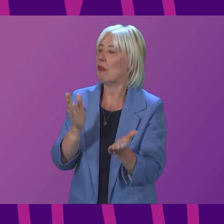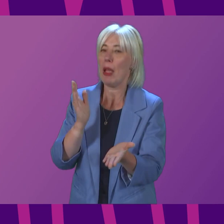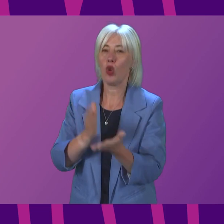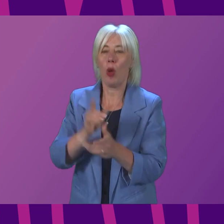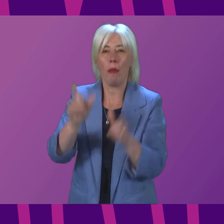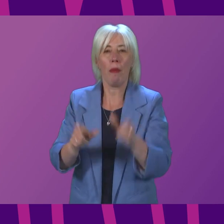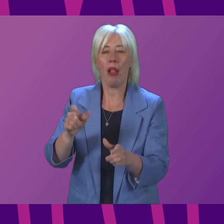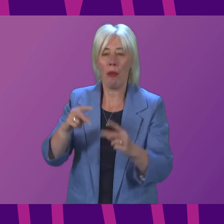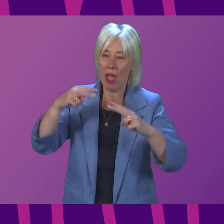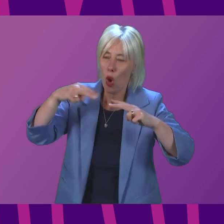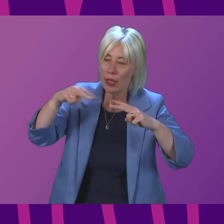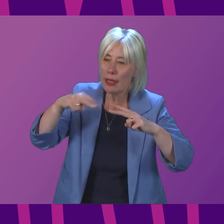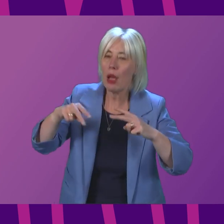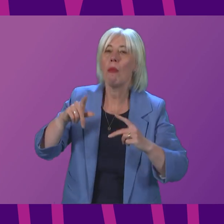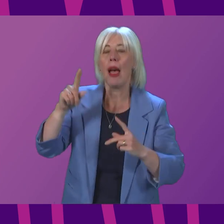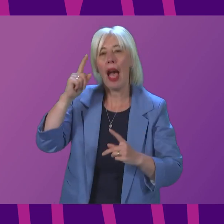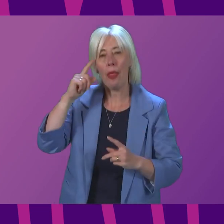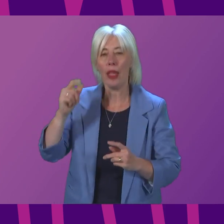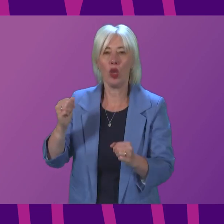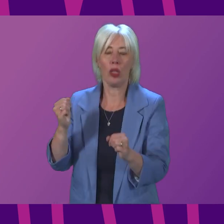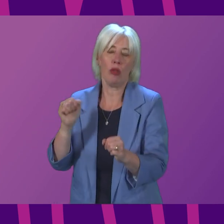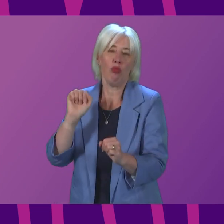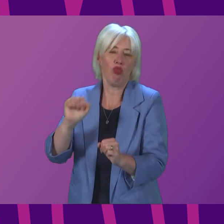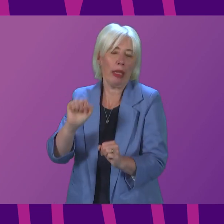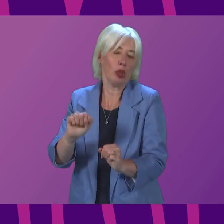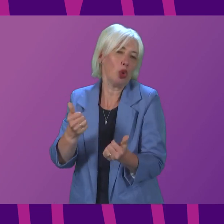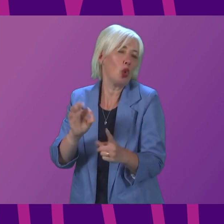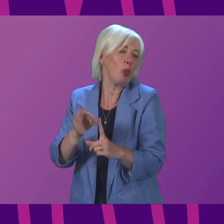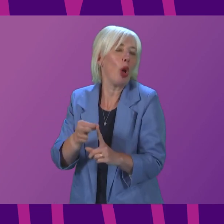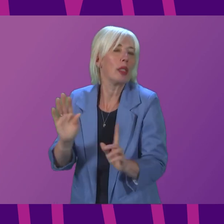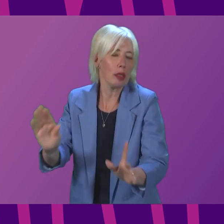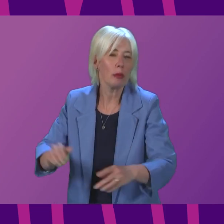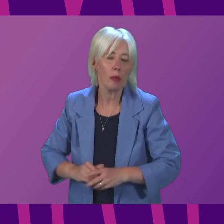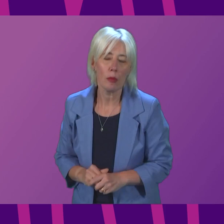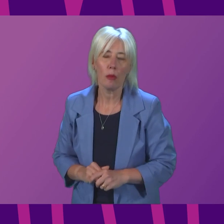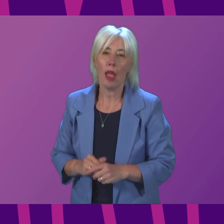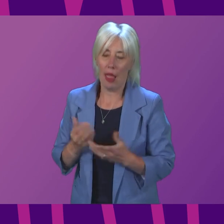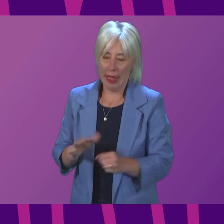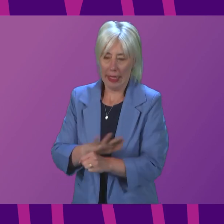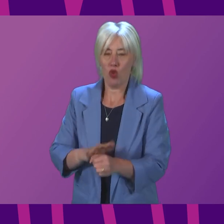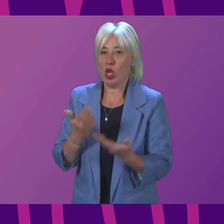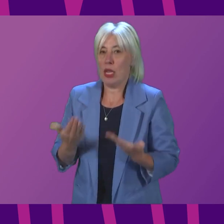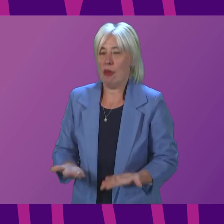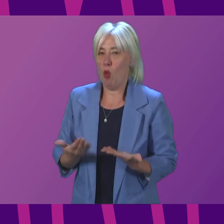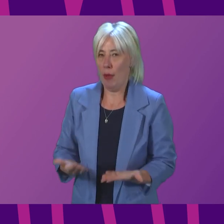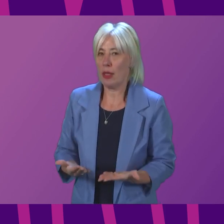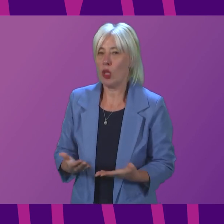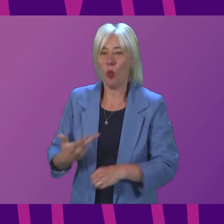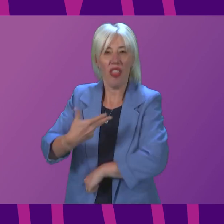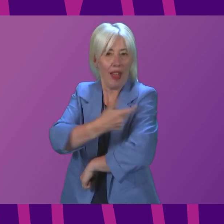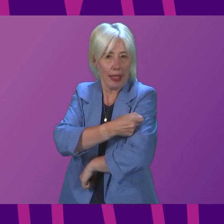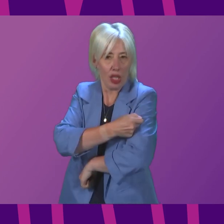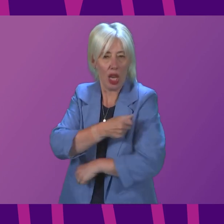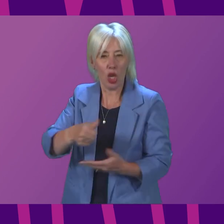particular conditions autism are properly catered for is a point well made. Given the stage we are at currently in the vaccination